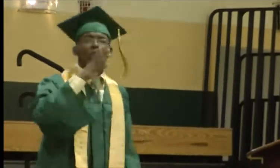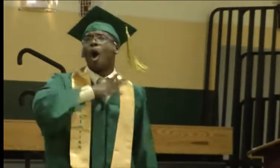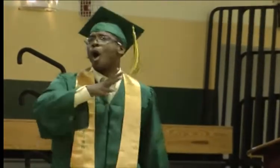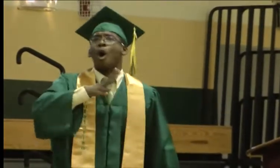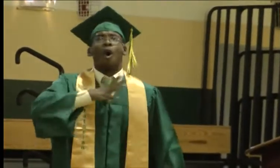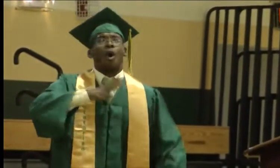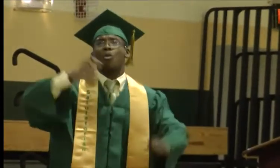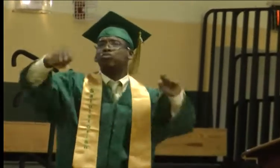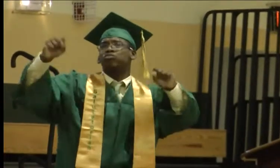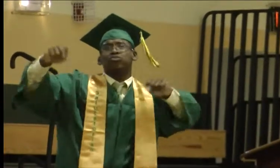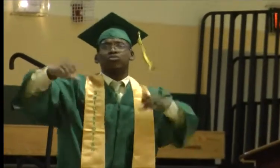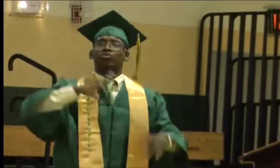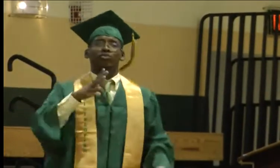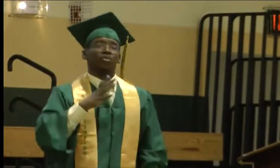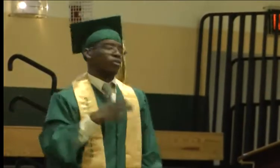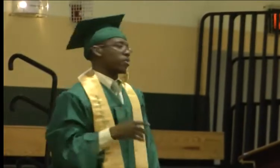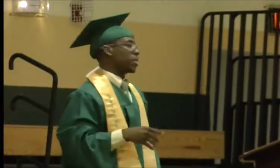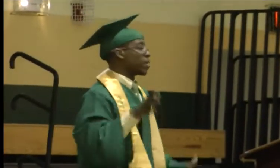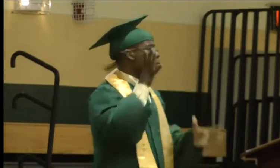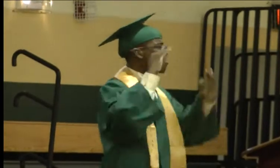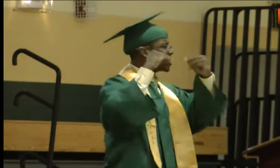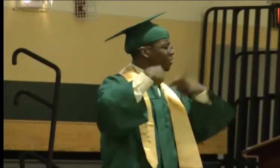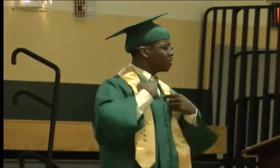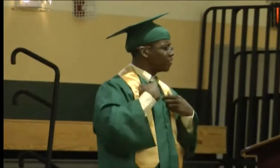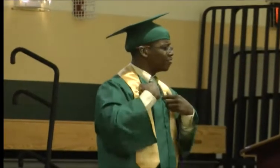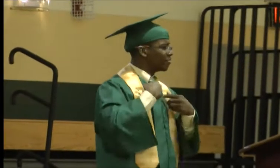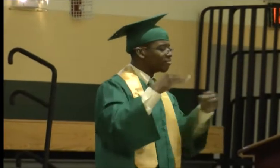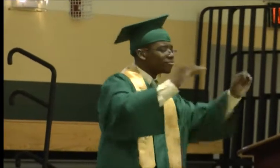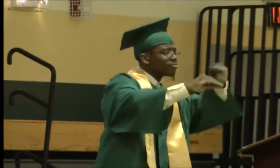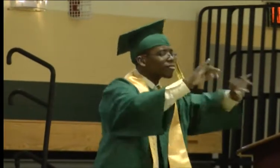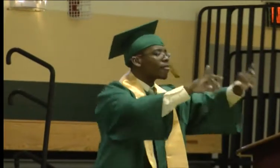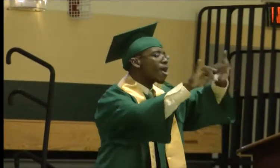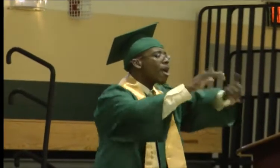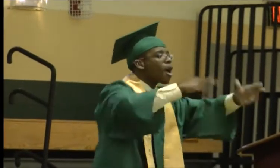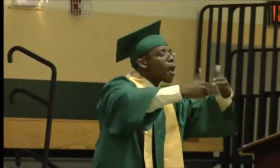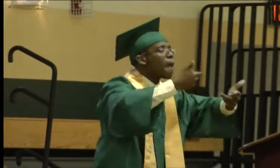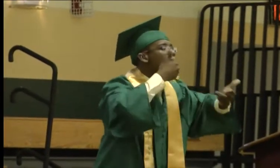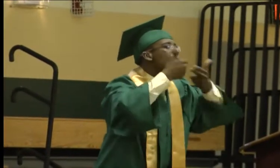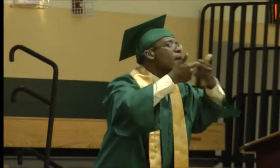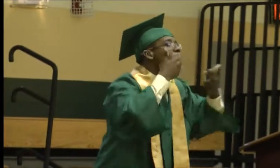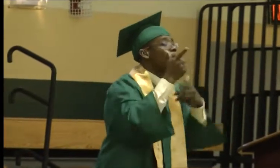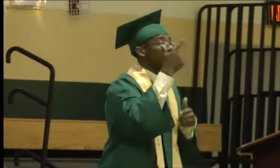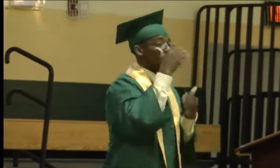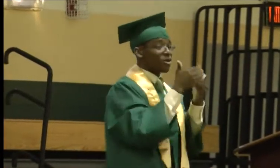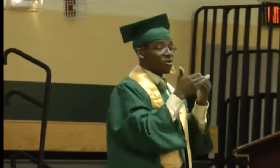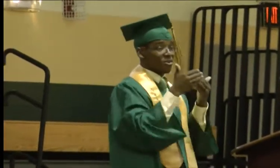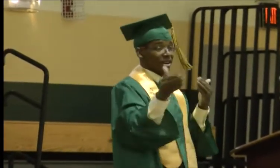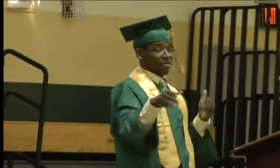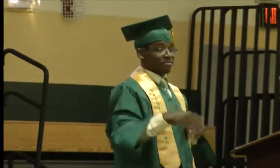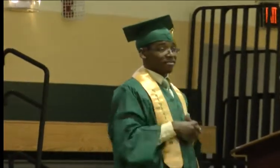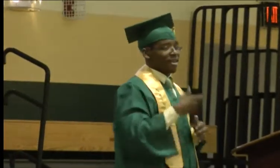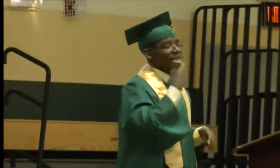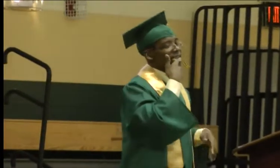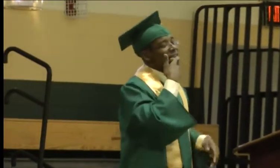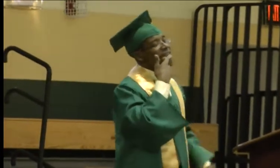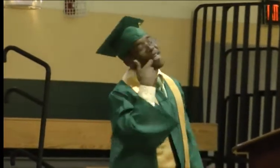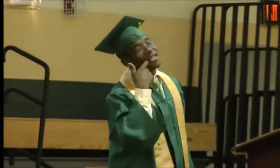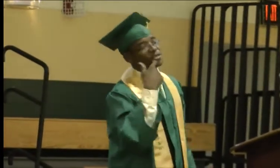And my mom would tell me to come in, and she would teach me what she was doing, and how it was going.